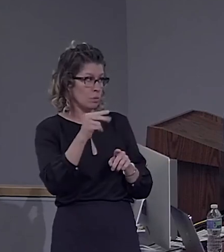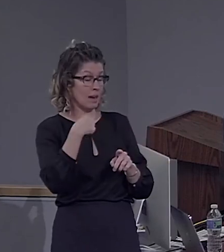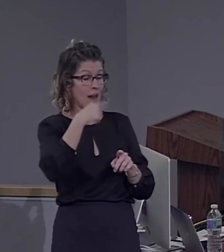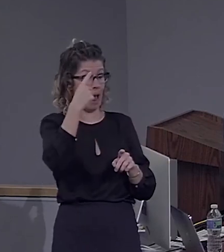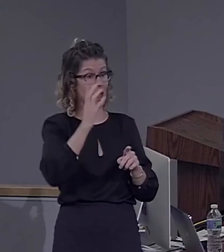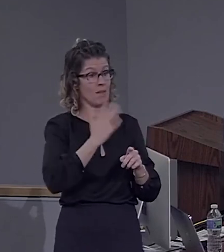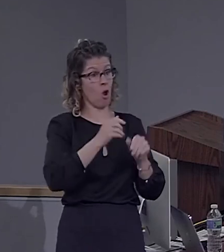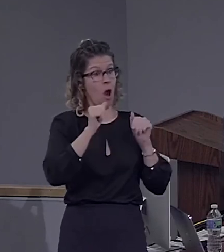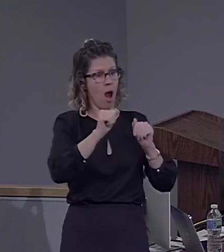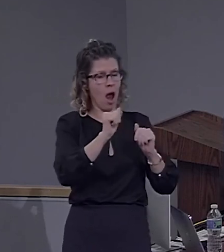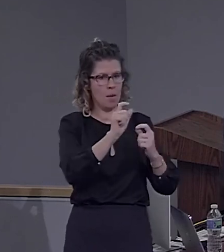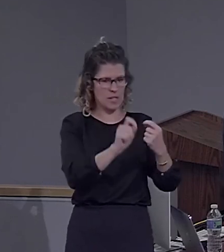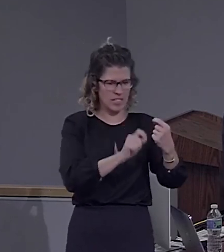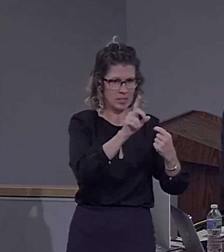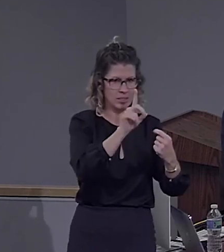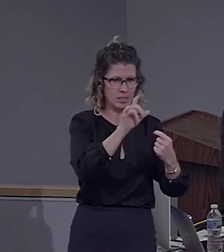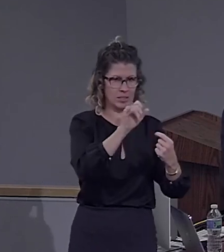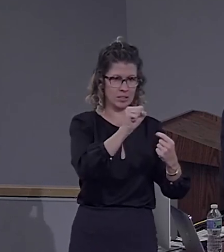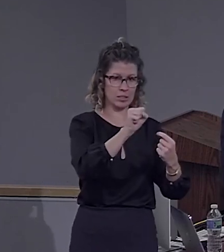the combinations are missing.